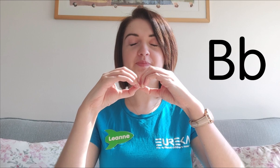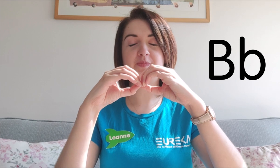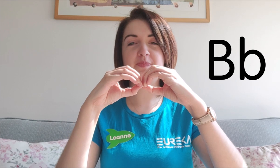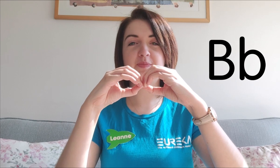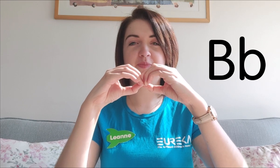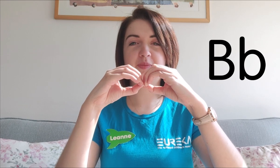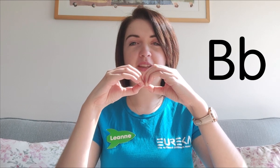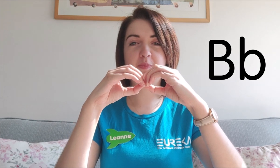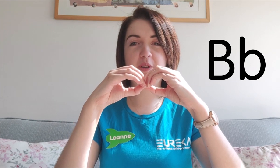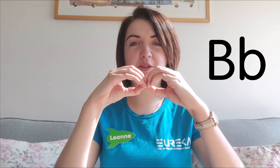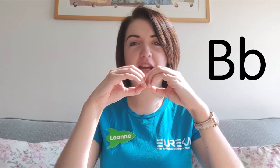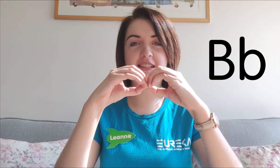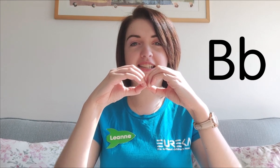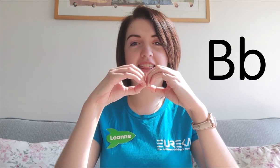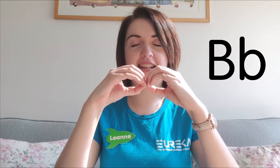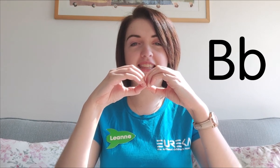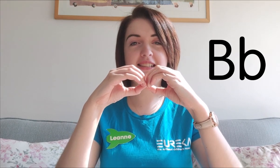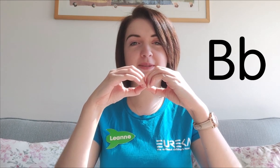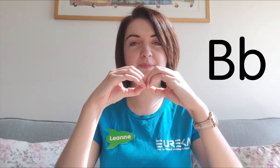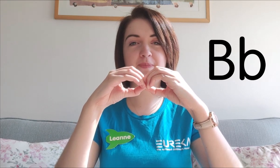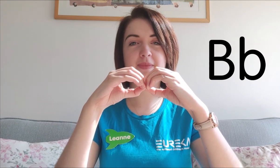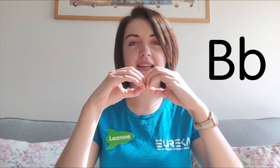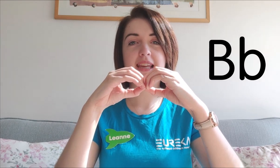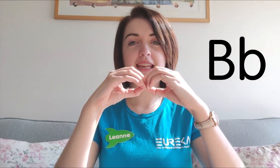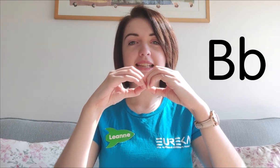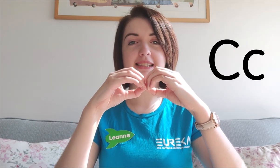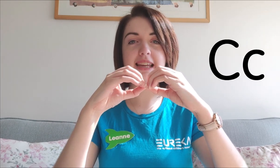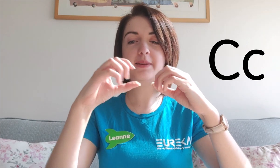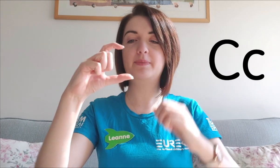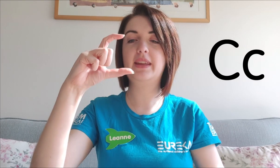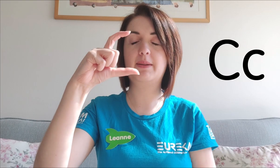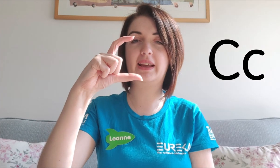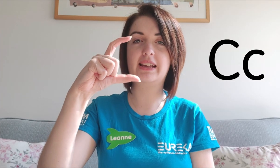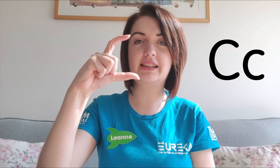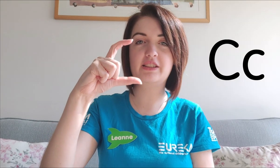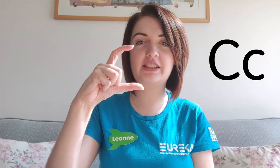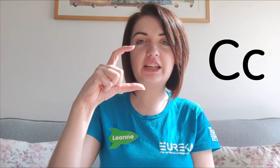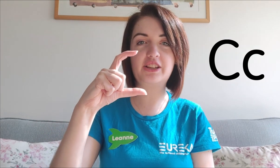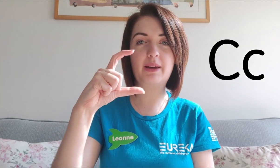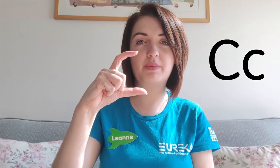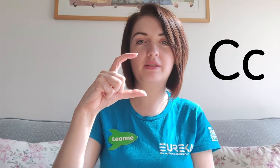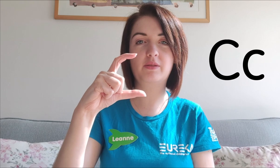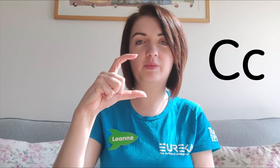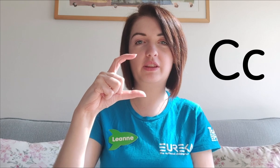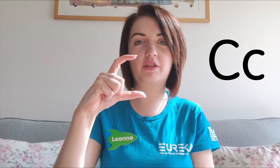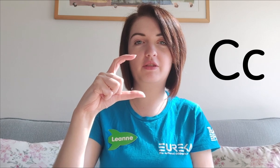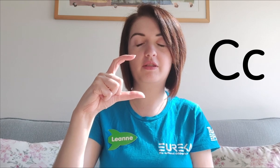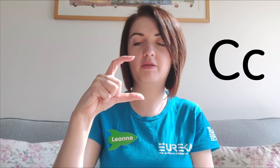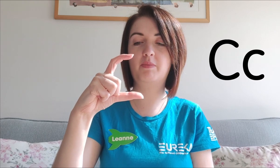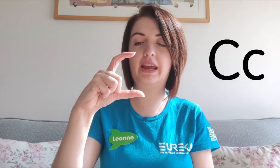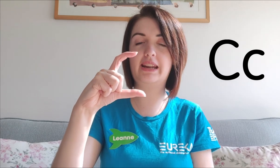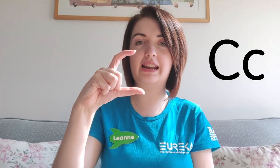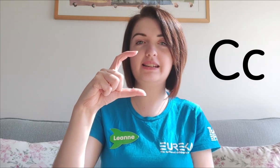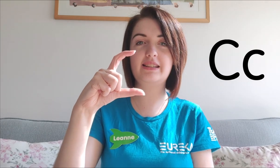B, put two hands together like this. C, you make a C shape with your pen hand.